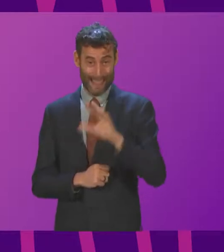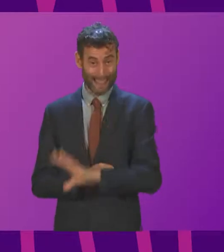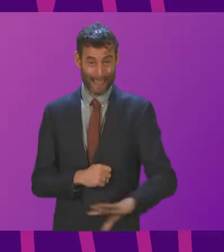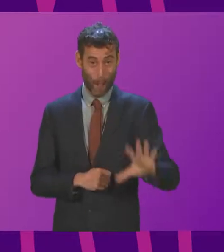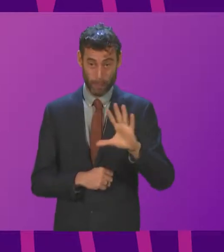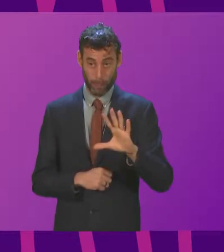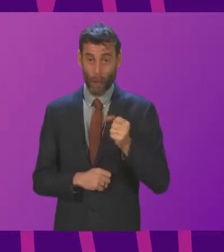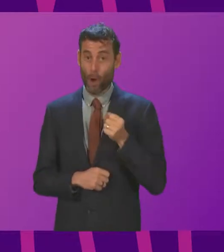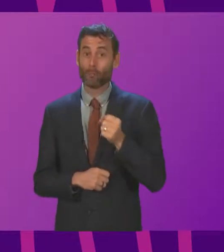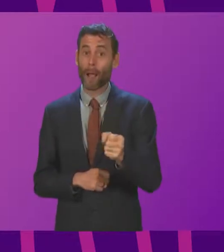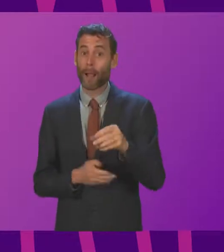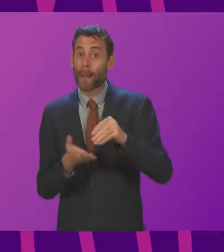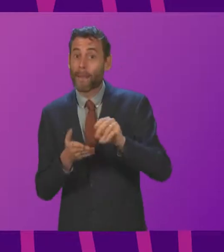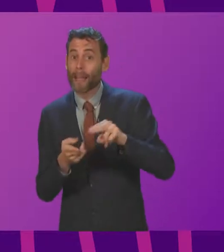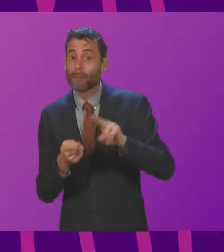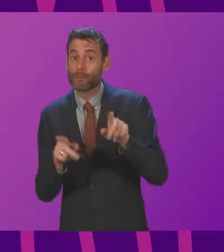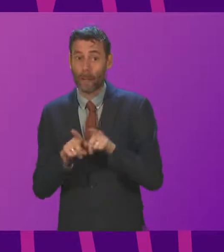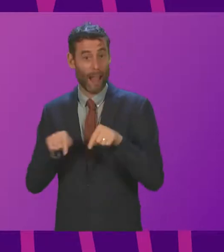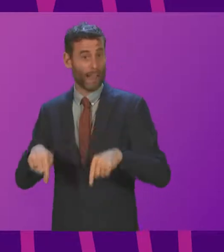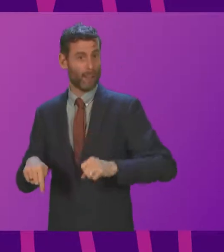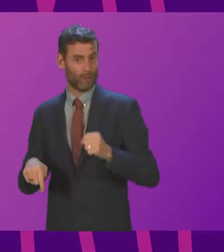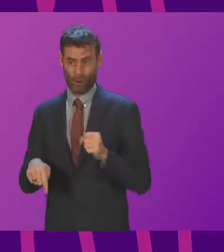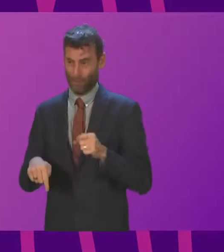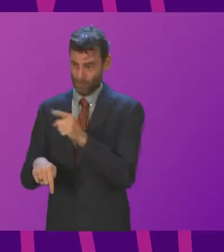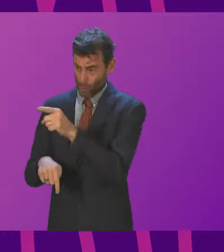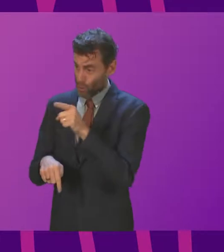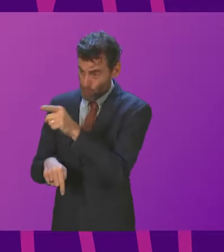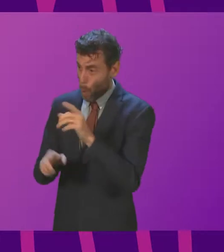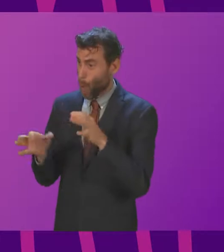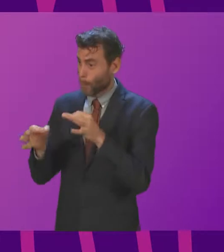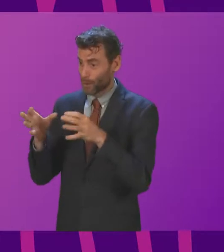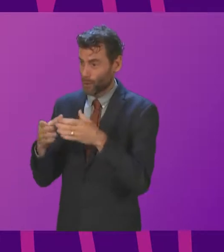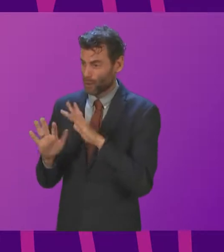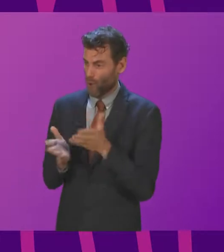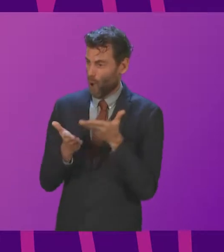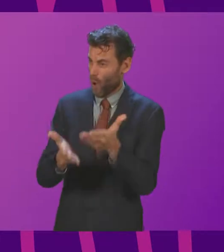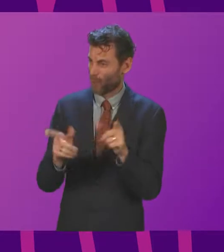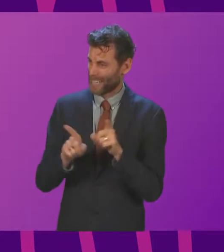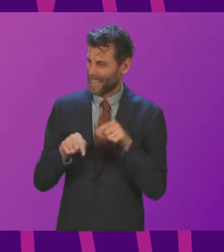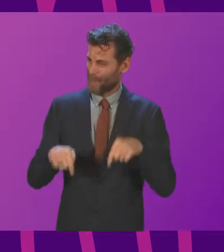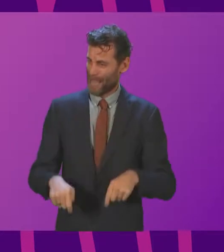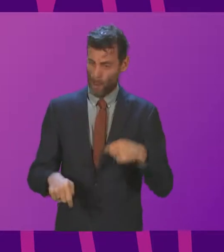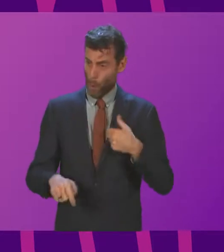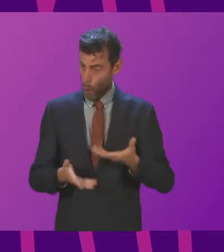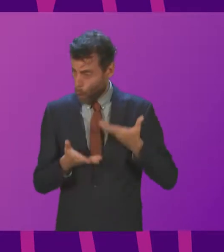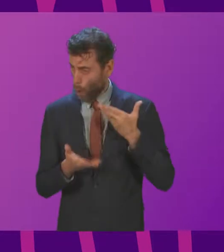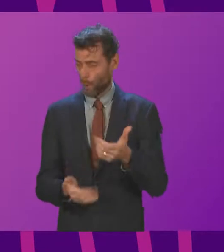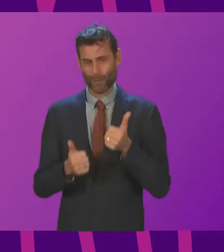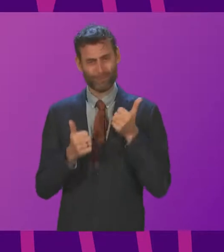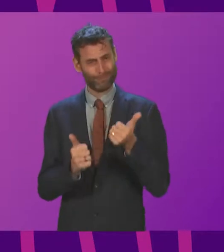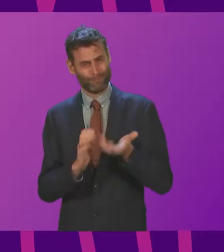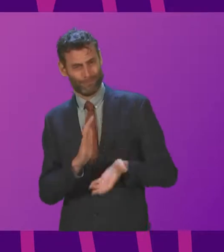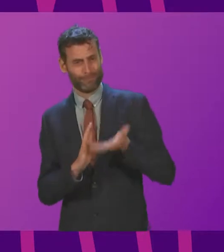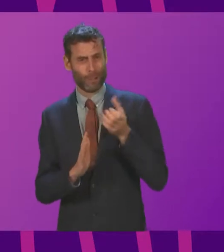increase anywhere near the pay increase that has been offered to rail workers in Scotland. So not for the first time, there is something